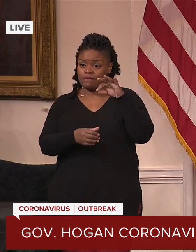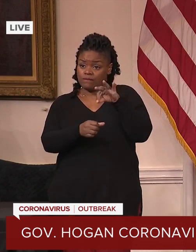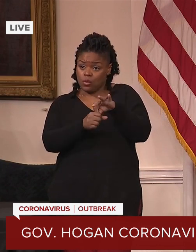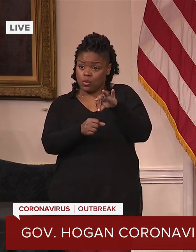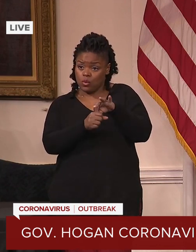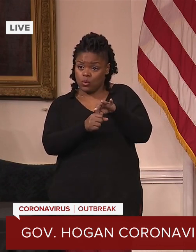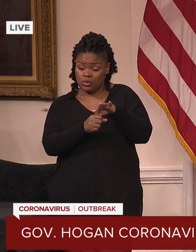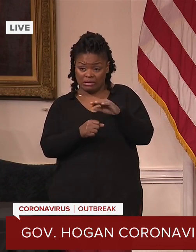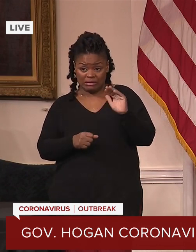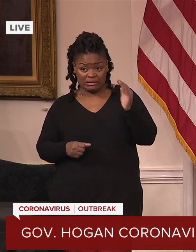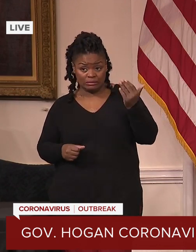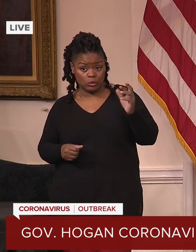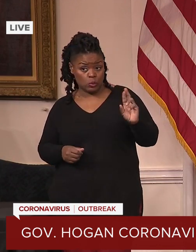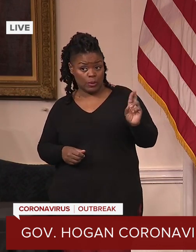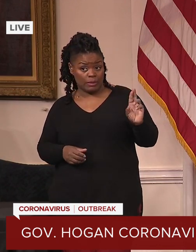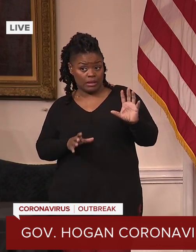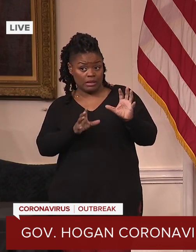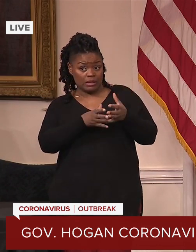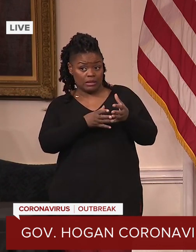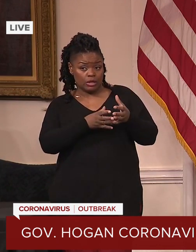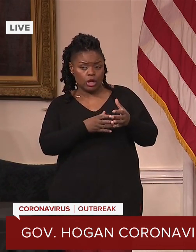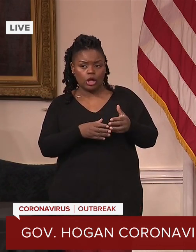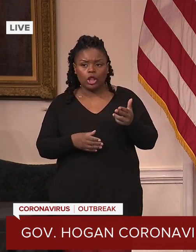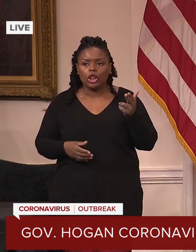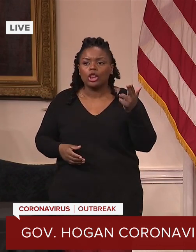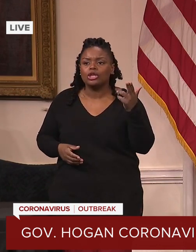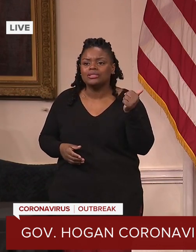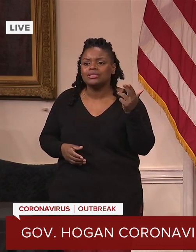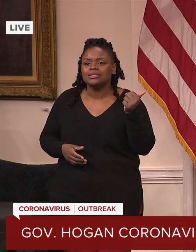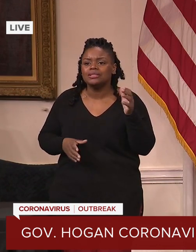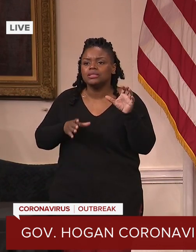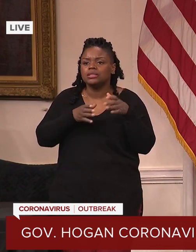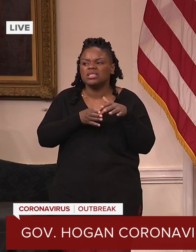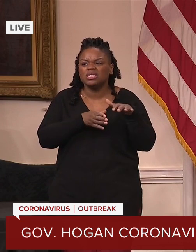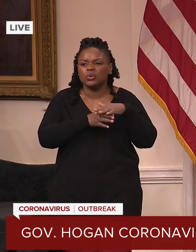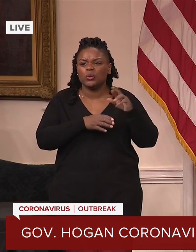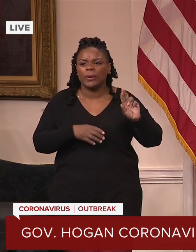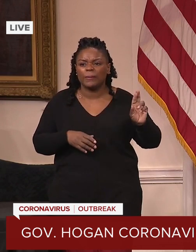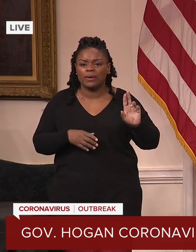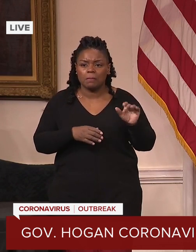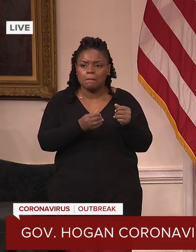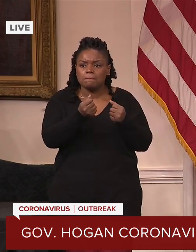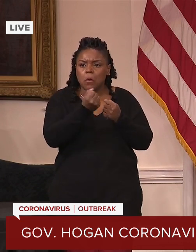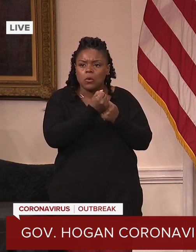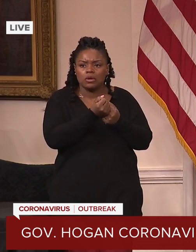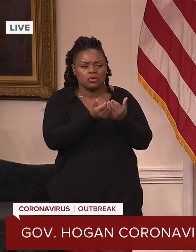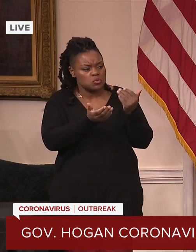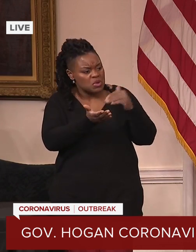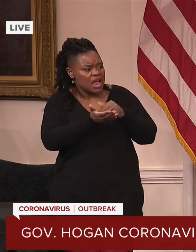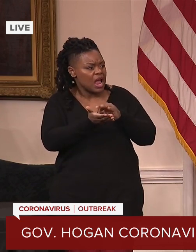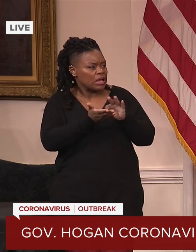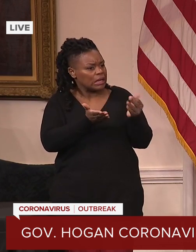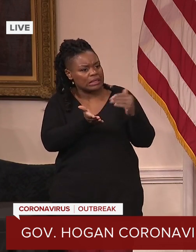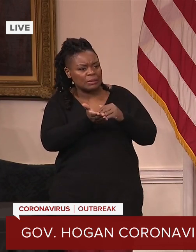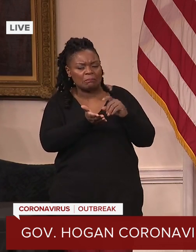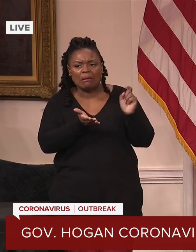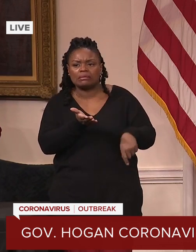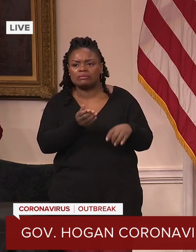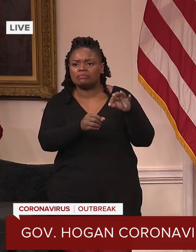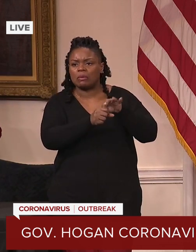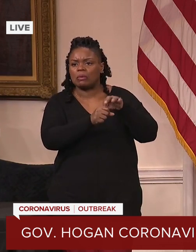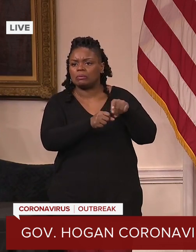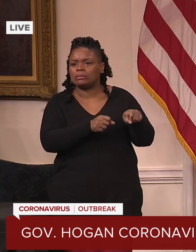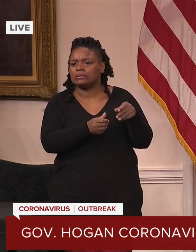Senate joining in on this effort. Do you view this in your party as a last gasp of Trumpism or